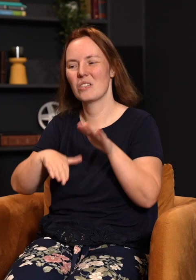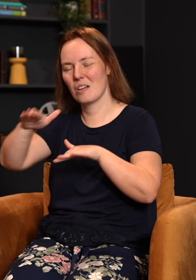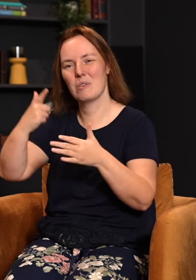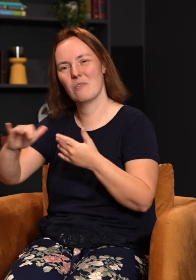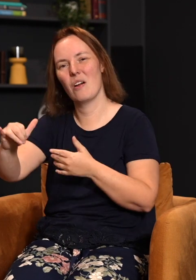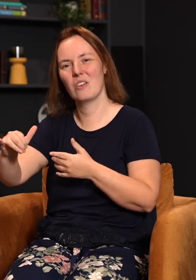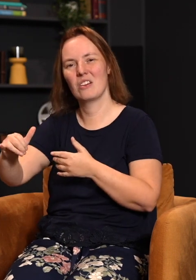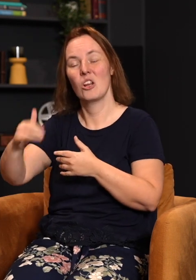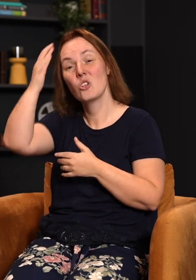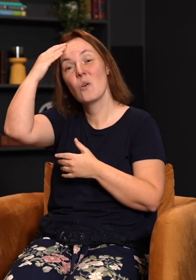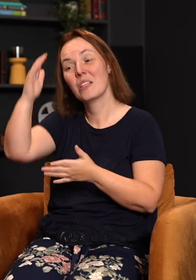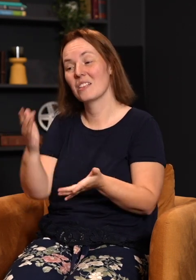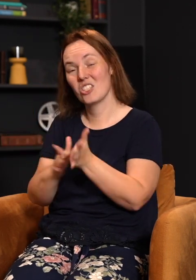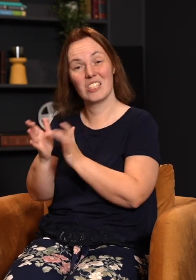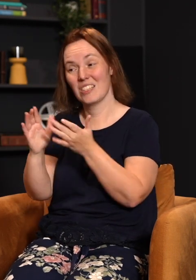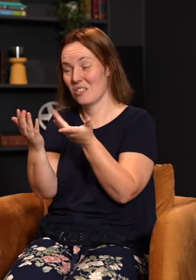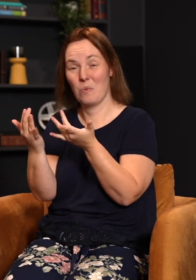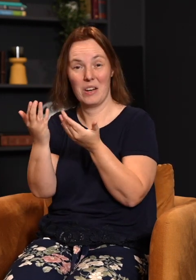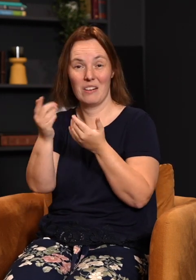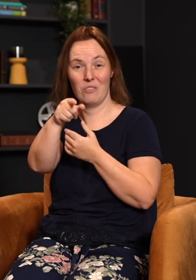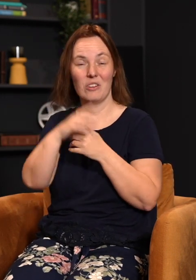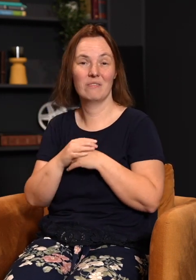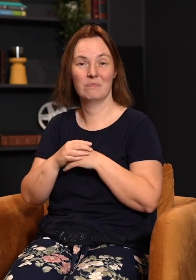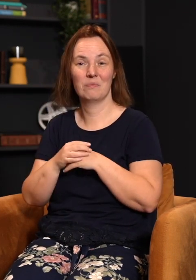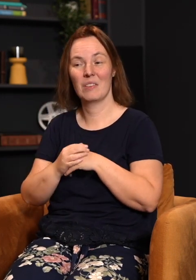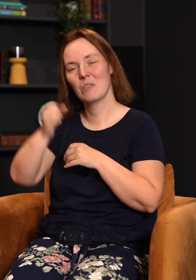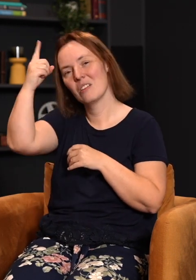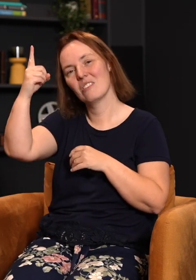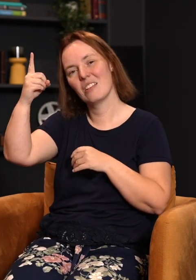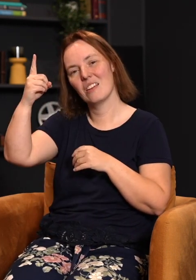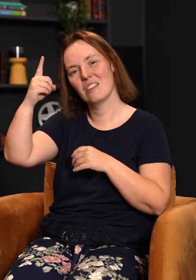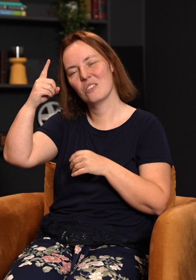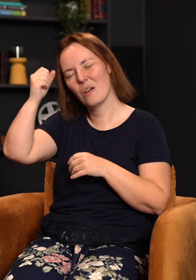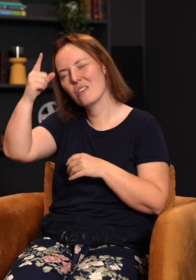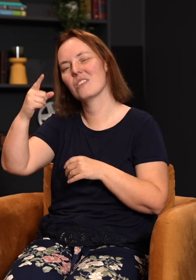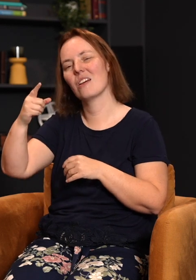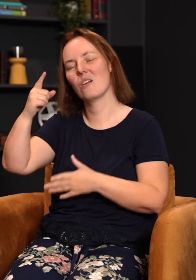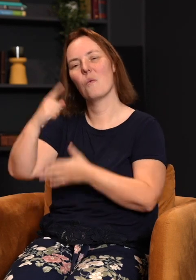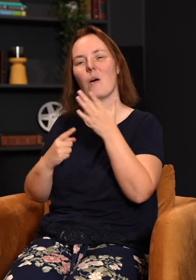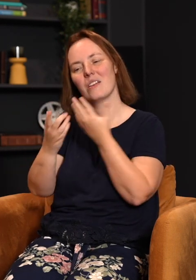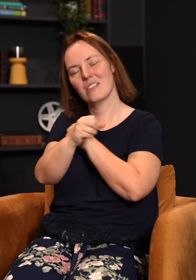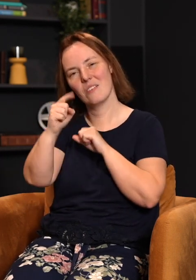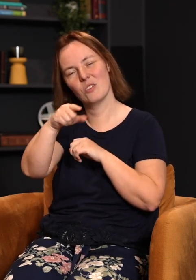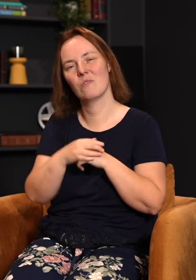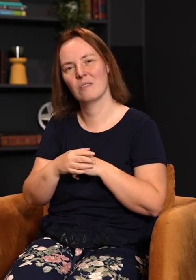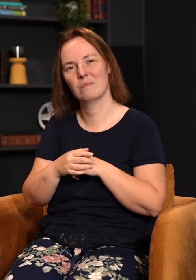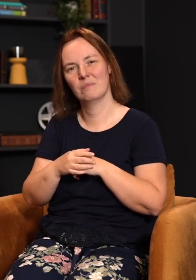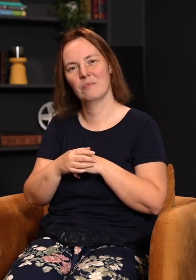eternity knowing that Jesus is there waiting for you. And when you understand that, you realize what he has saved you from. And when you begin to fathom that